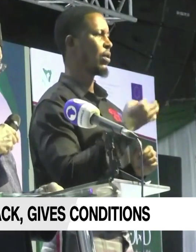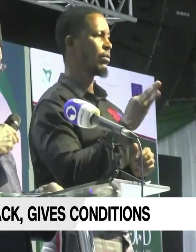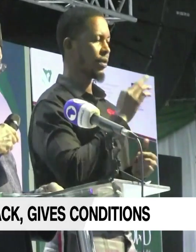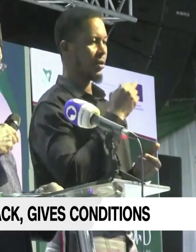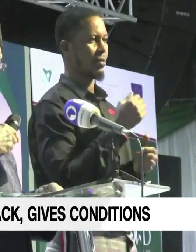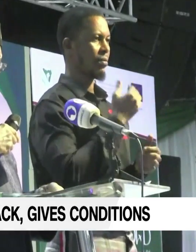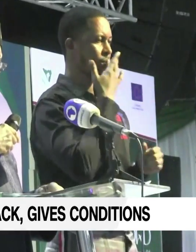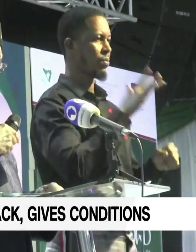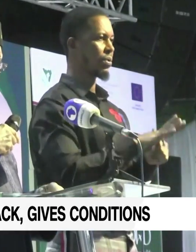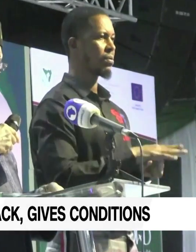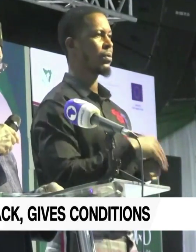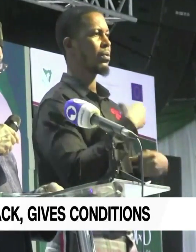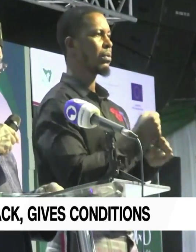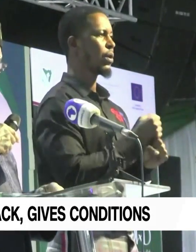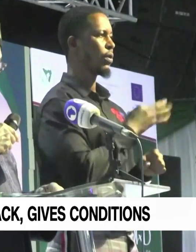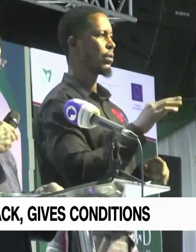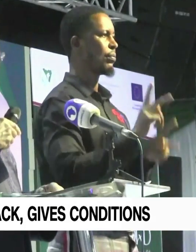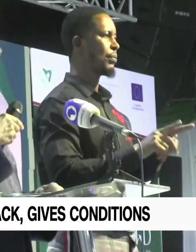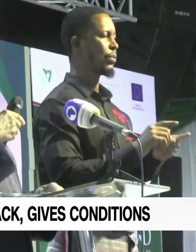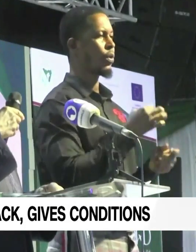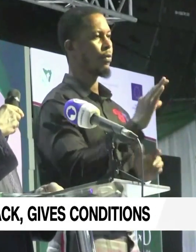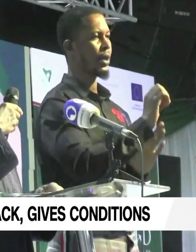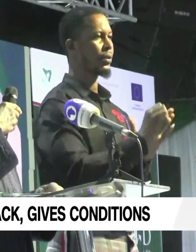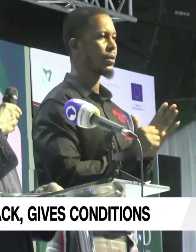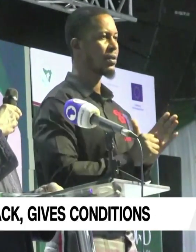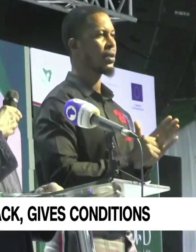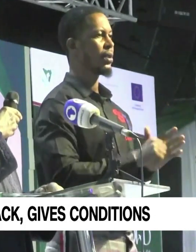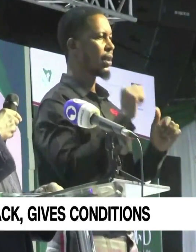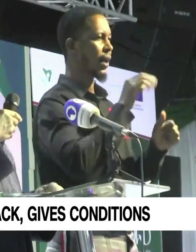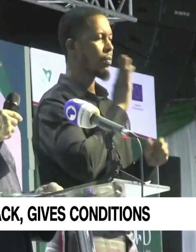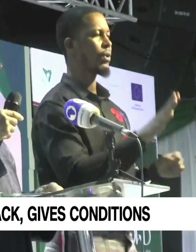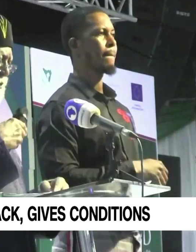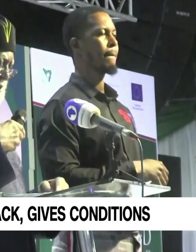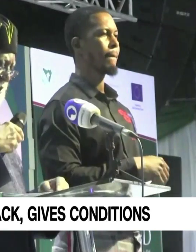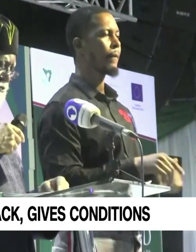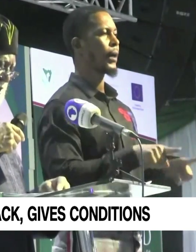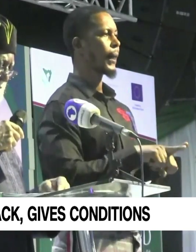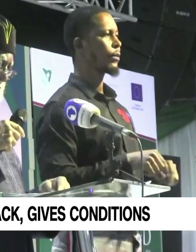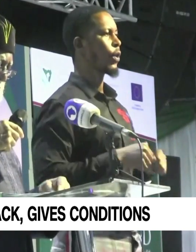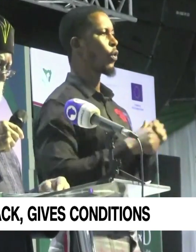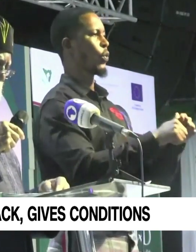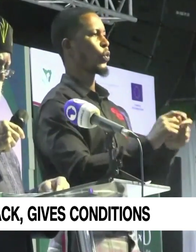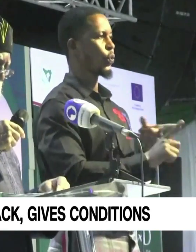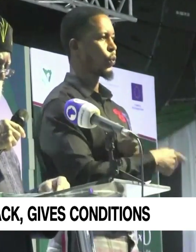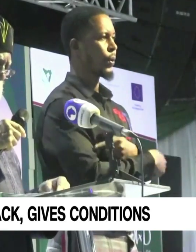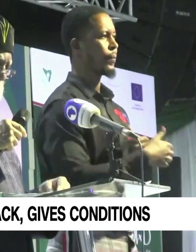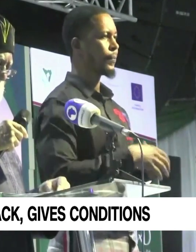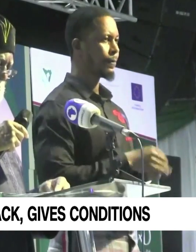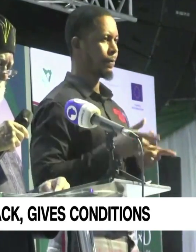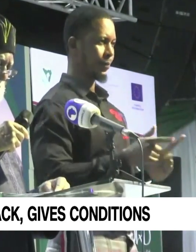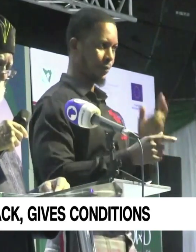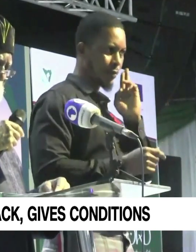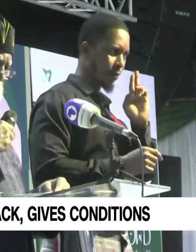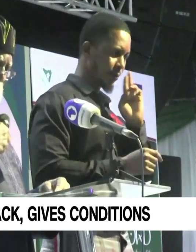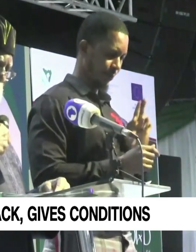made to the people of a Jewish state can be fulfilled. What we say today, let us